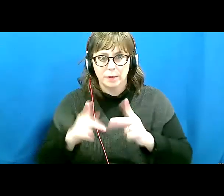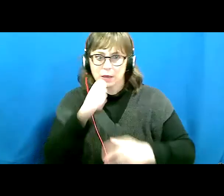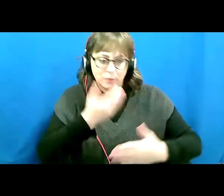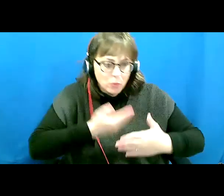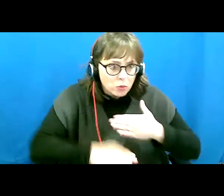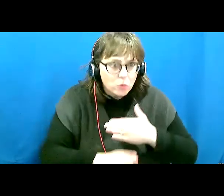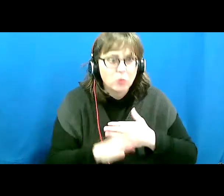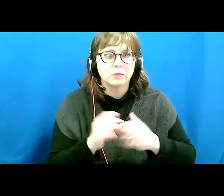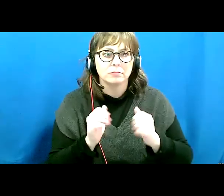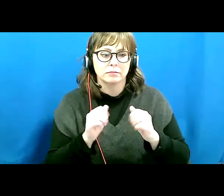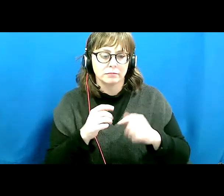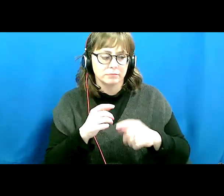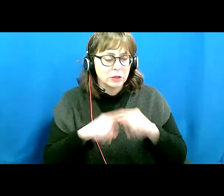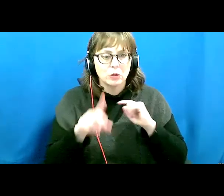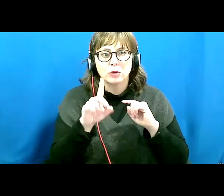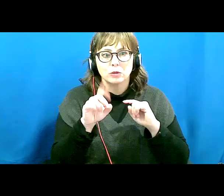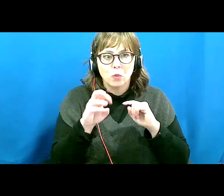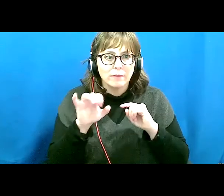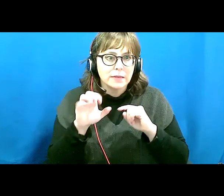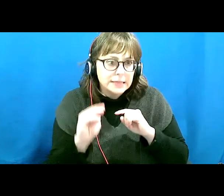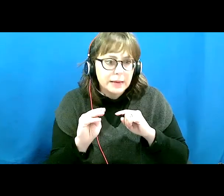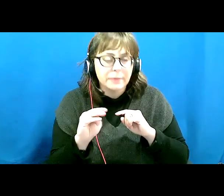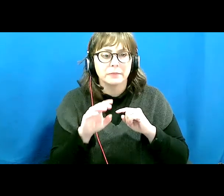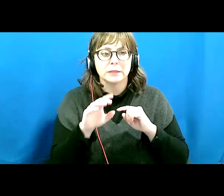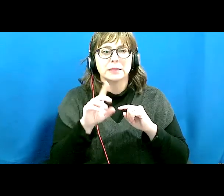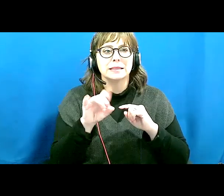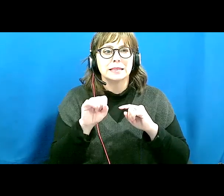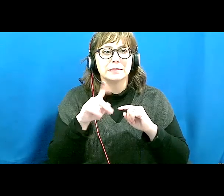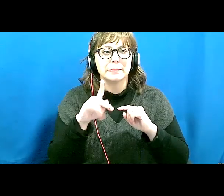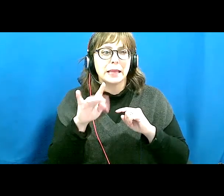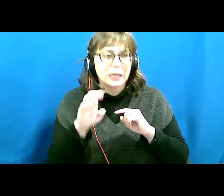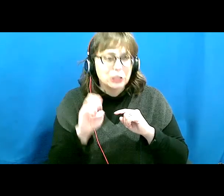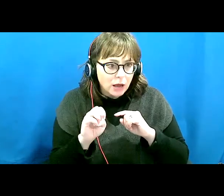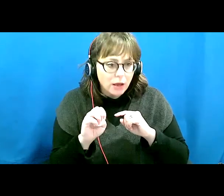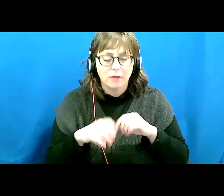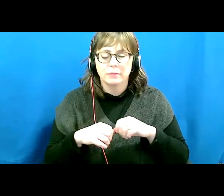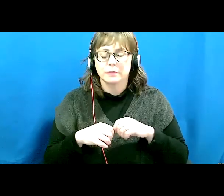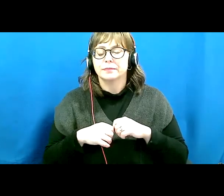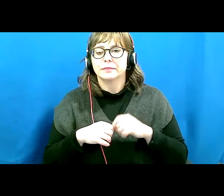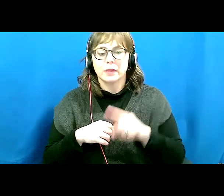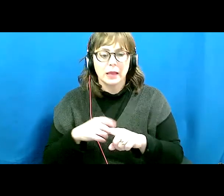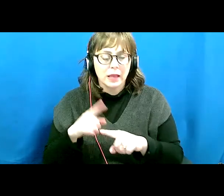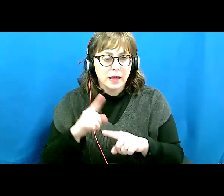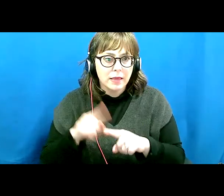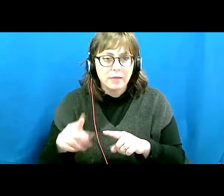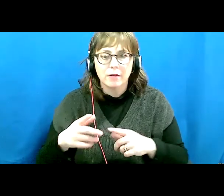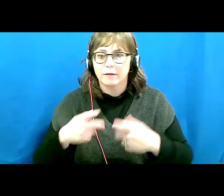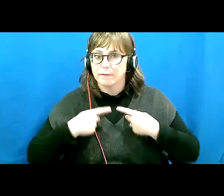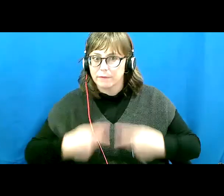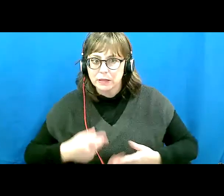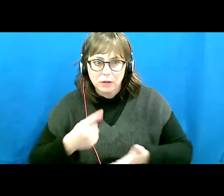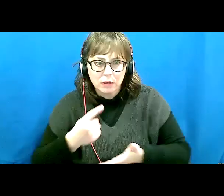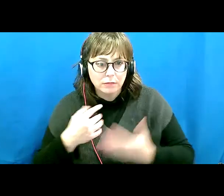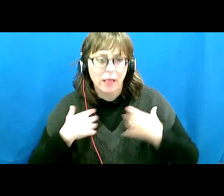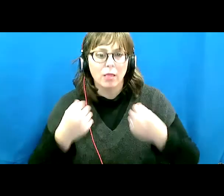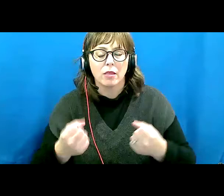dysplasia to ensuring mental health of its members are prioritized as much as physical health, and I